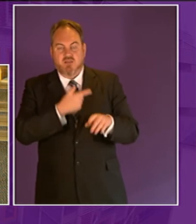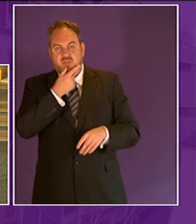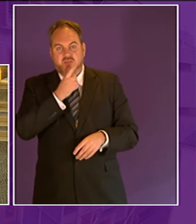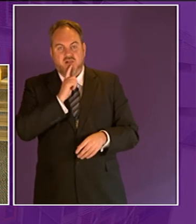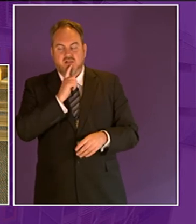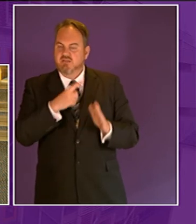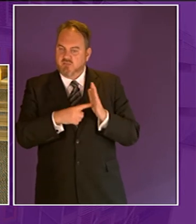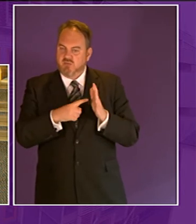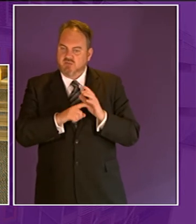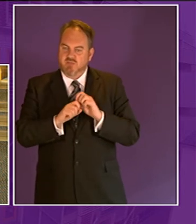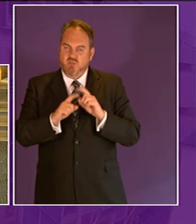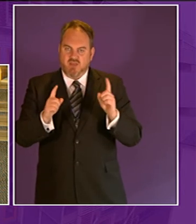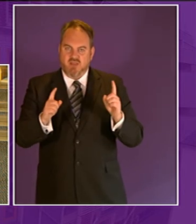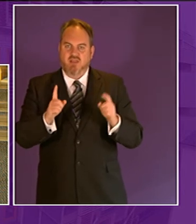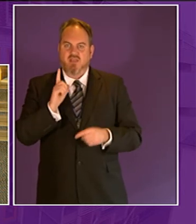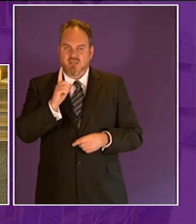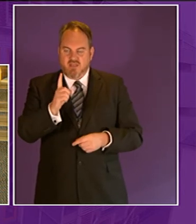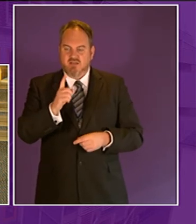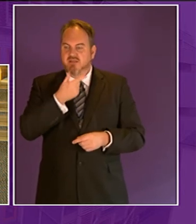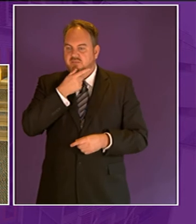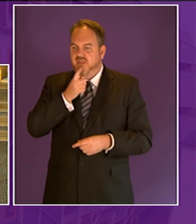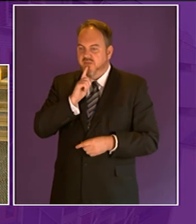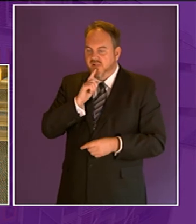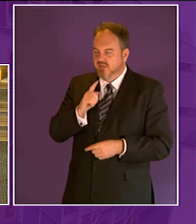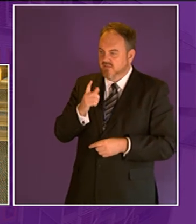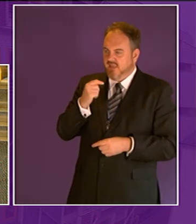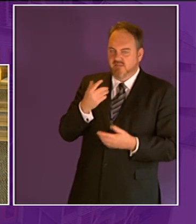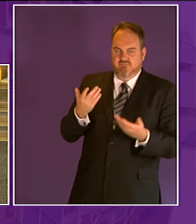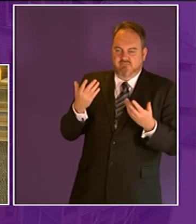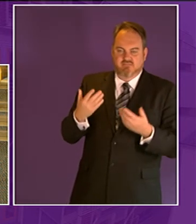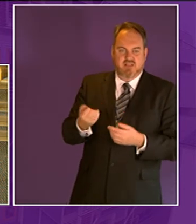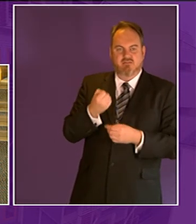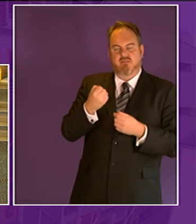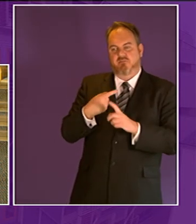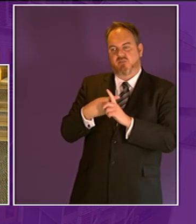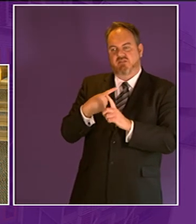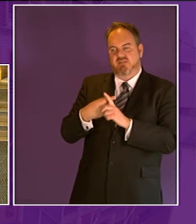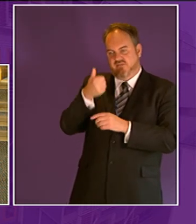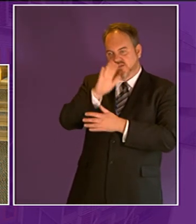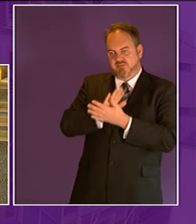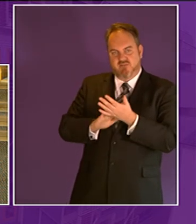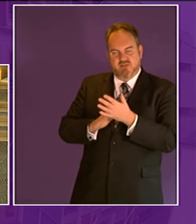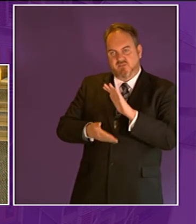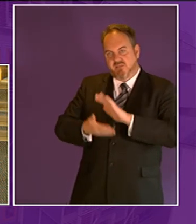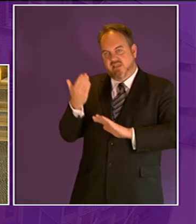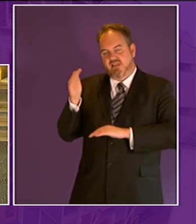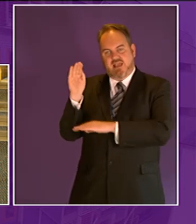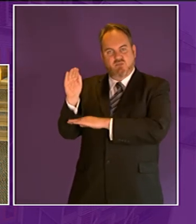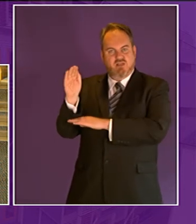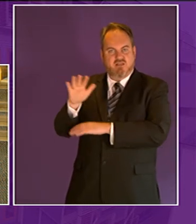do not have to go far to benefit from the rich learning experiences which the outdoors can offer and i want to touch on a